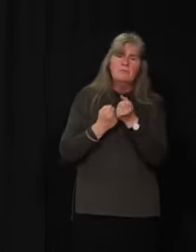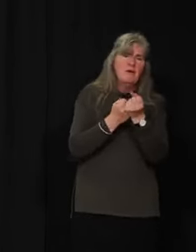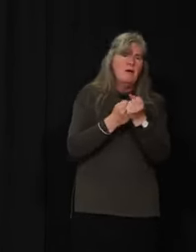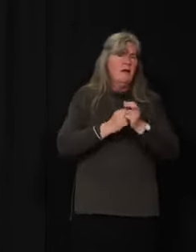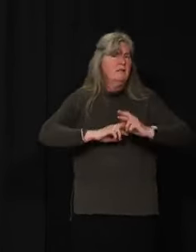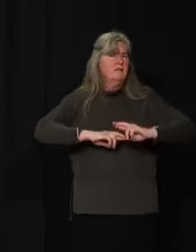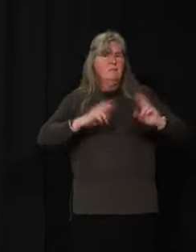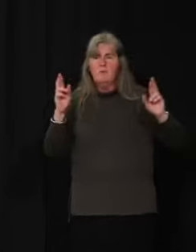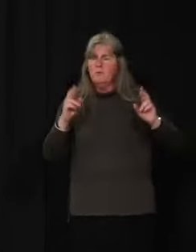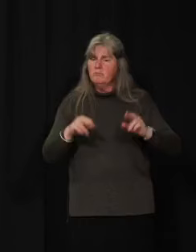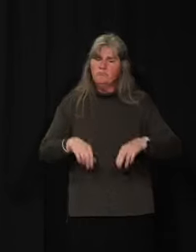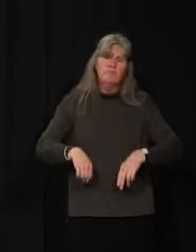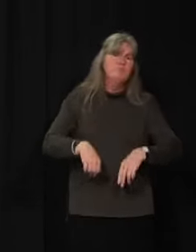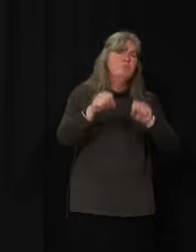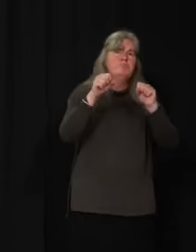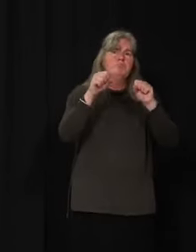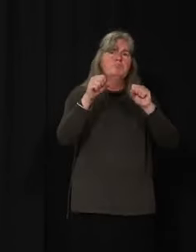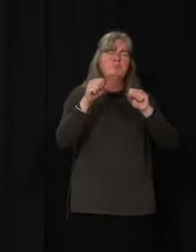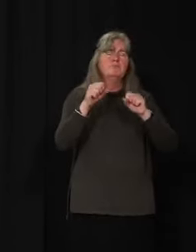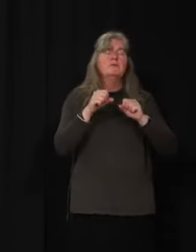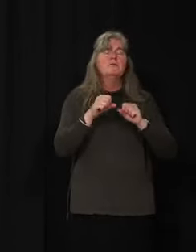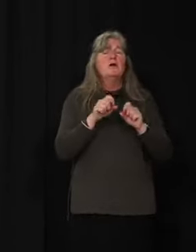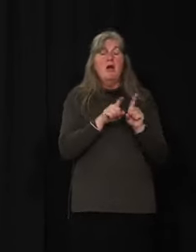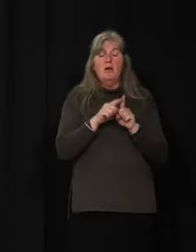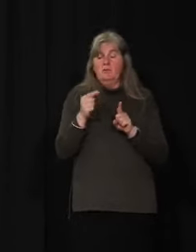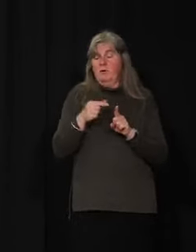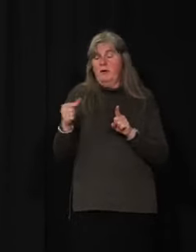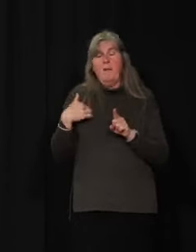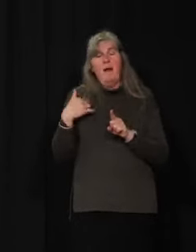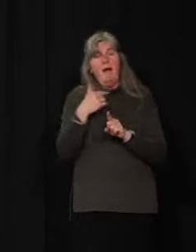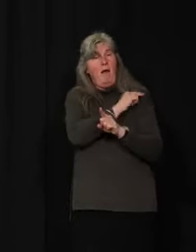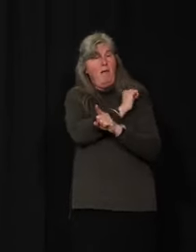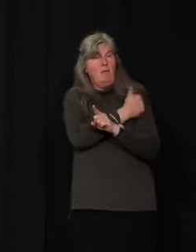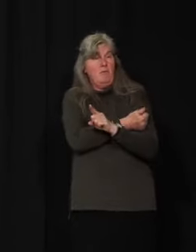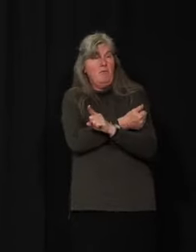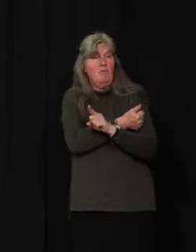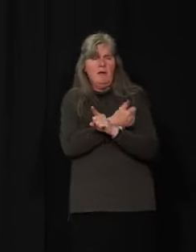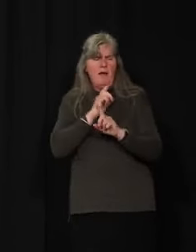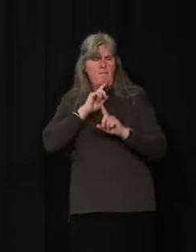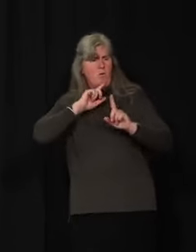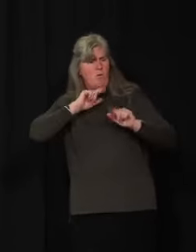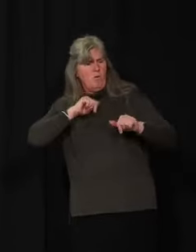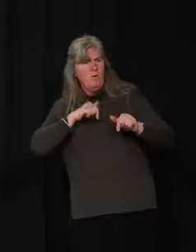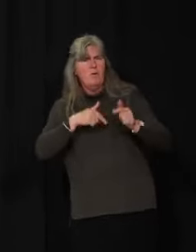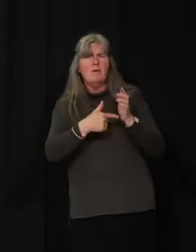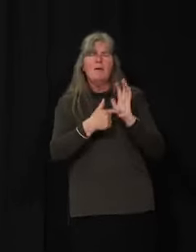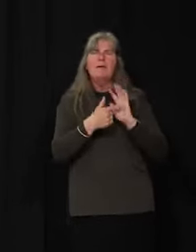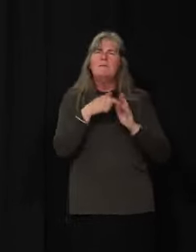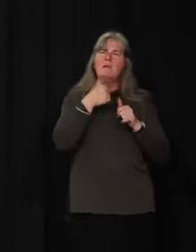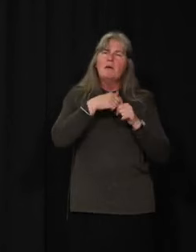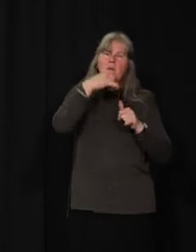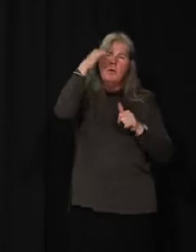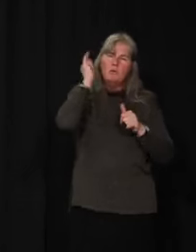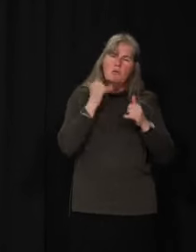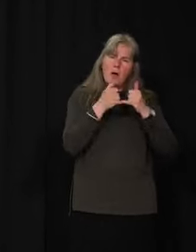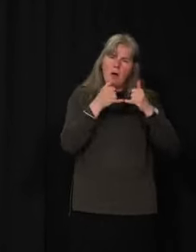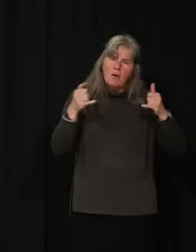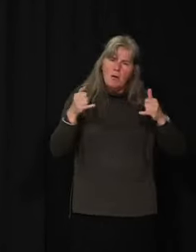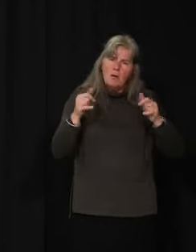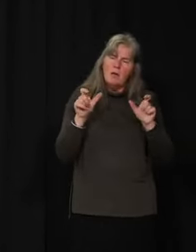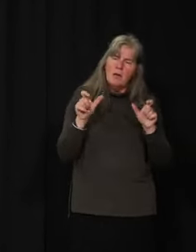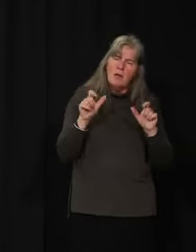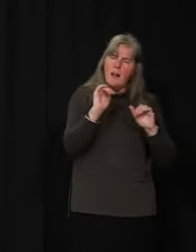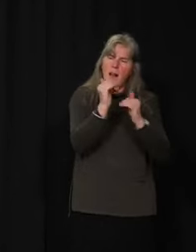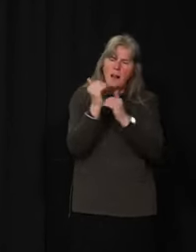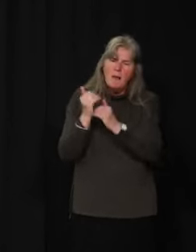find ourselves in. It also gives the government the authority to enforce these orders, such as the border restrictions, the